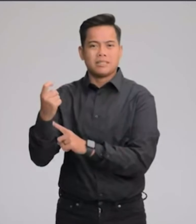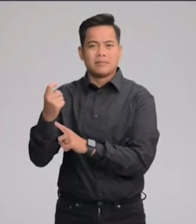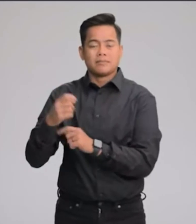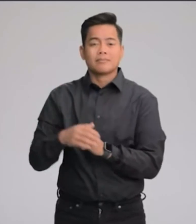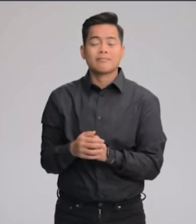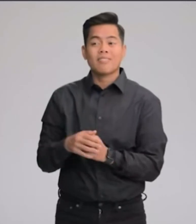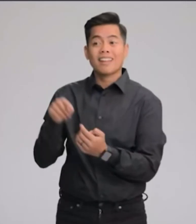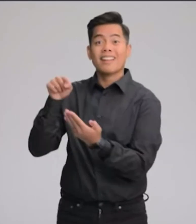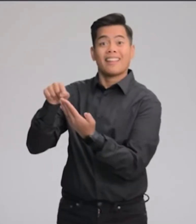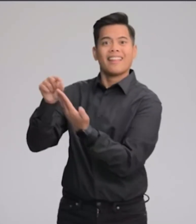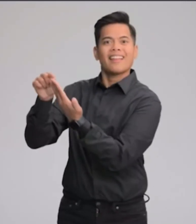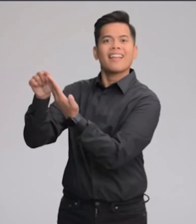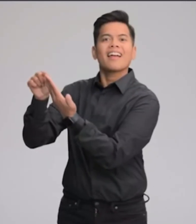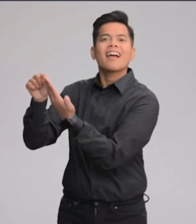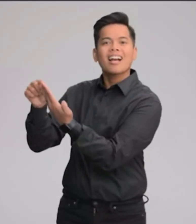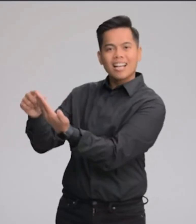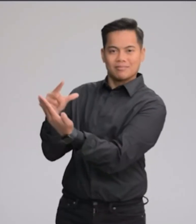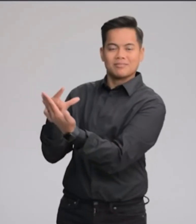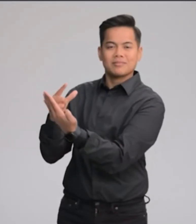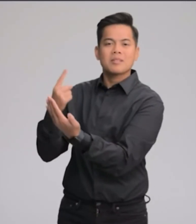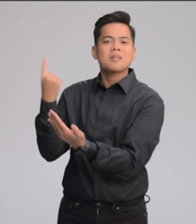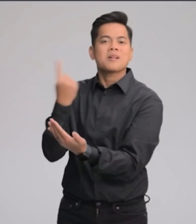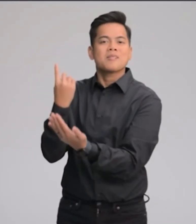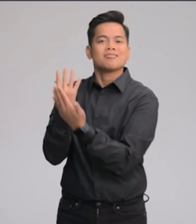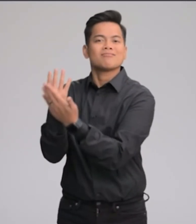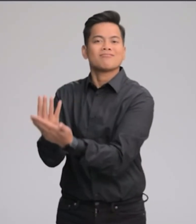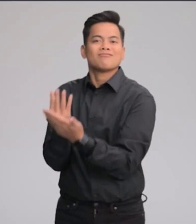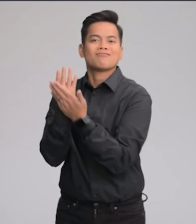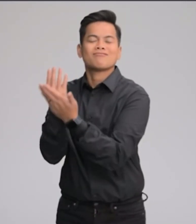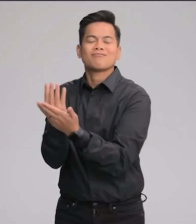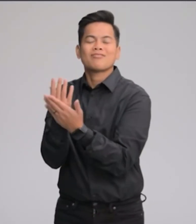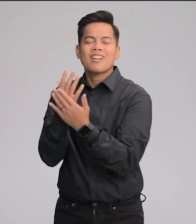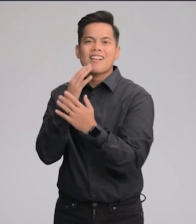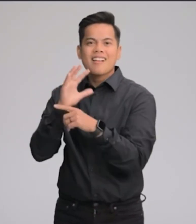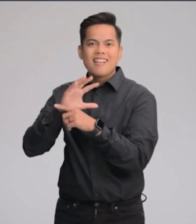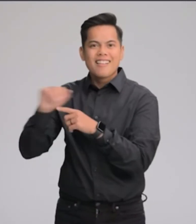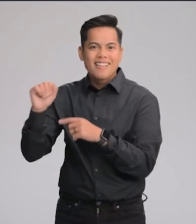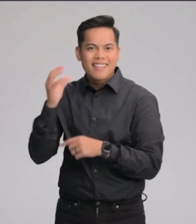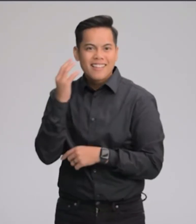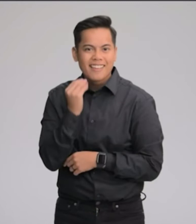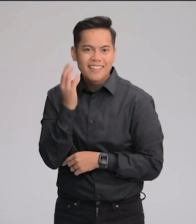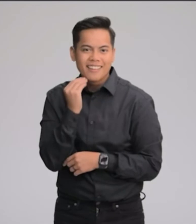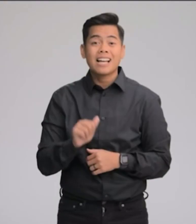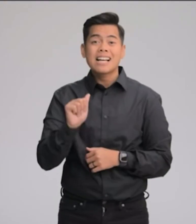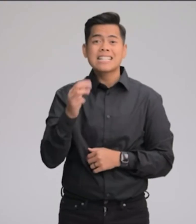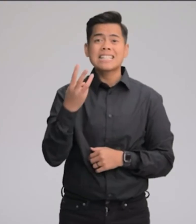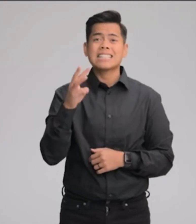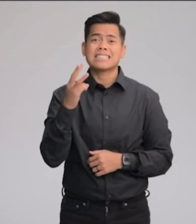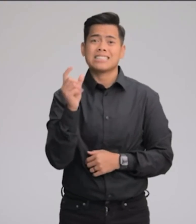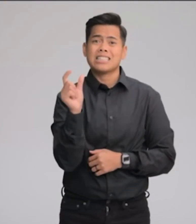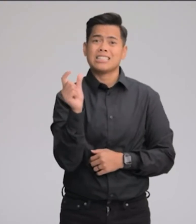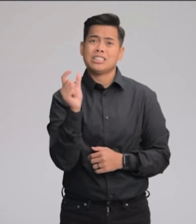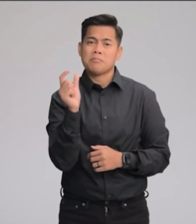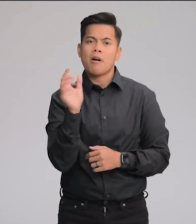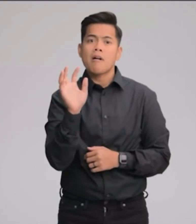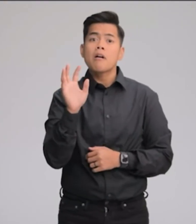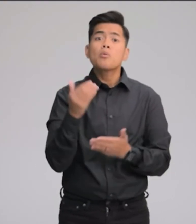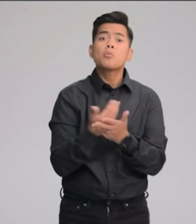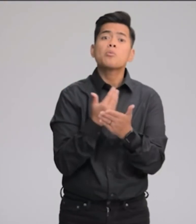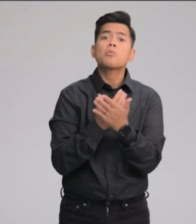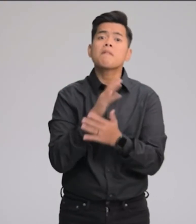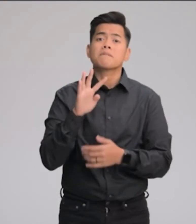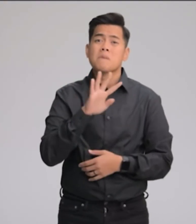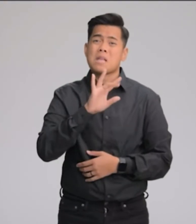The dynamic island and always-on display introduce new ways to experience iPhone. With the new 48